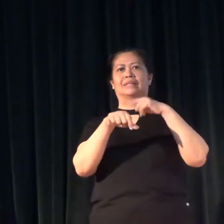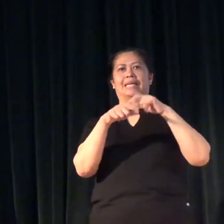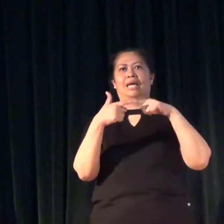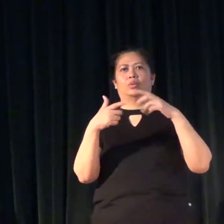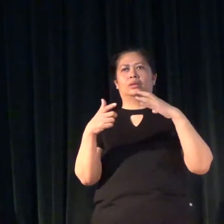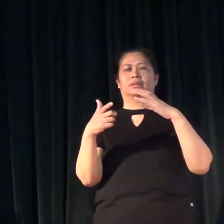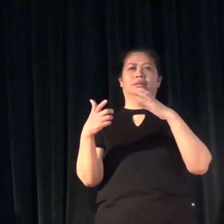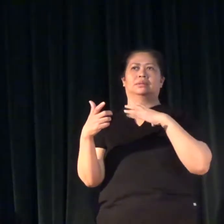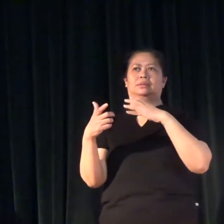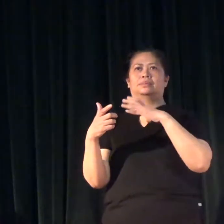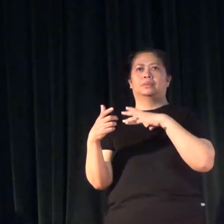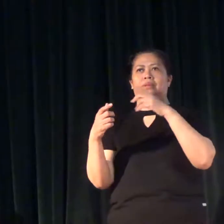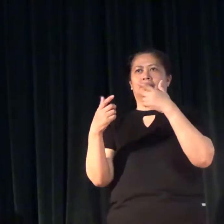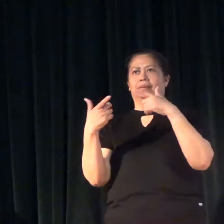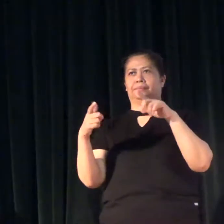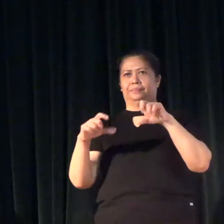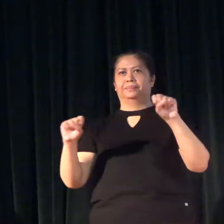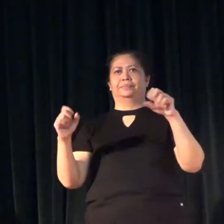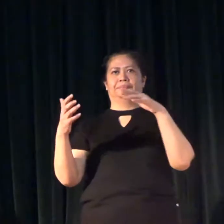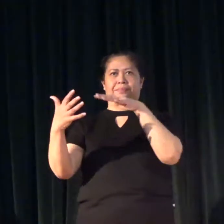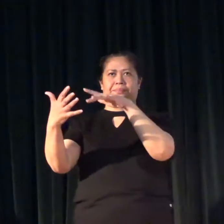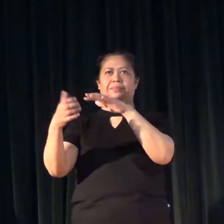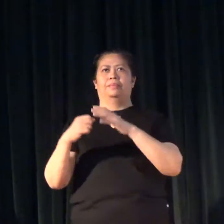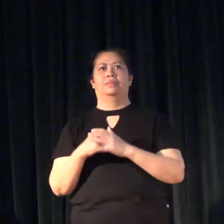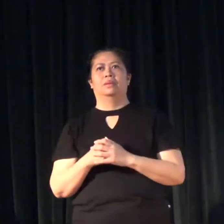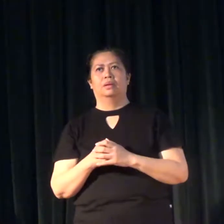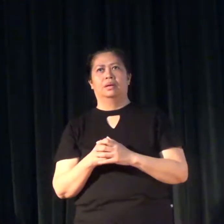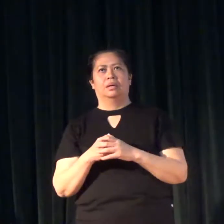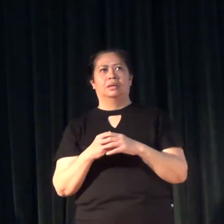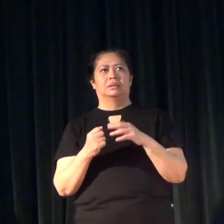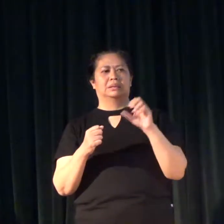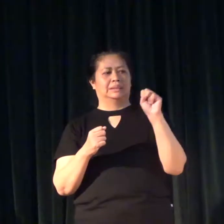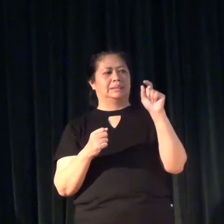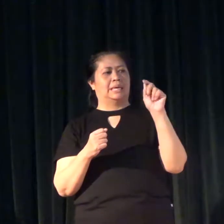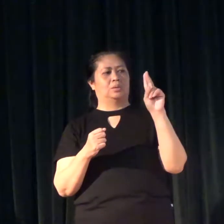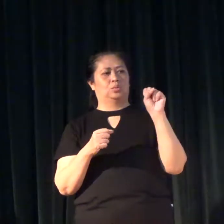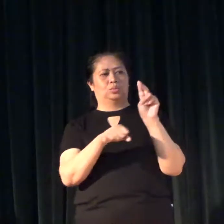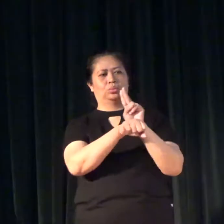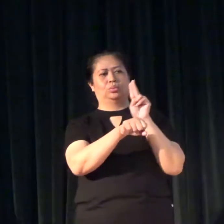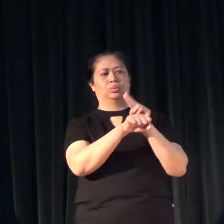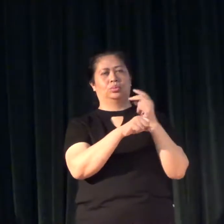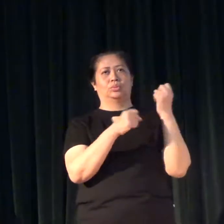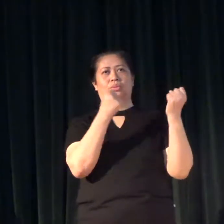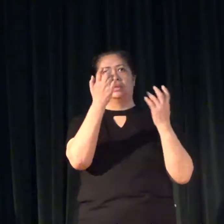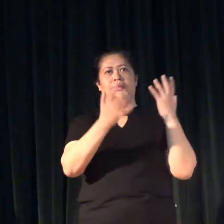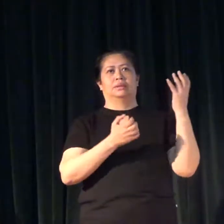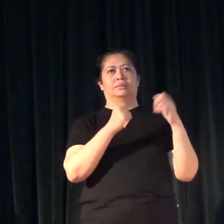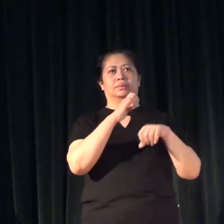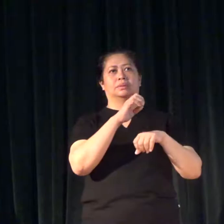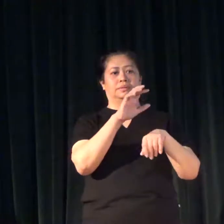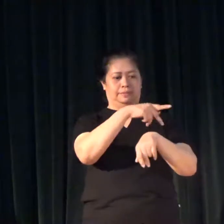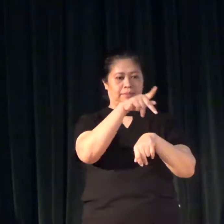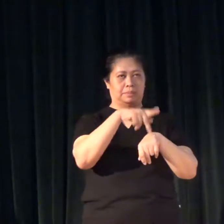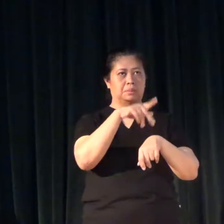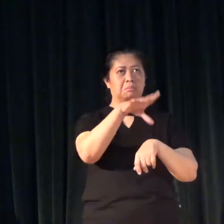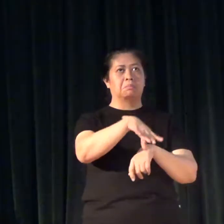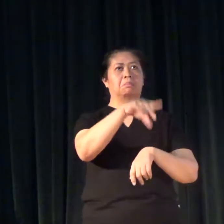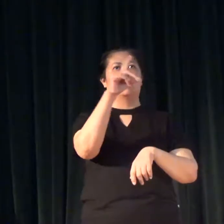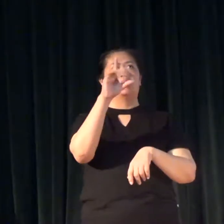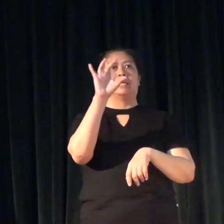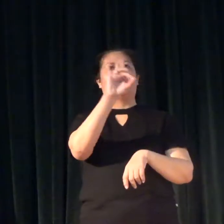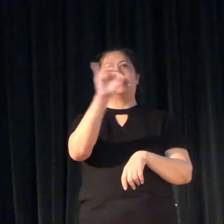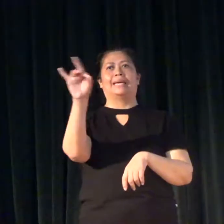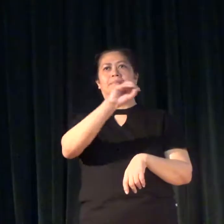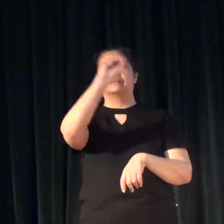that's the National Sign Language shown in the study, the status of the use of sign language in the Philippines, found that